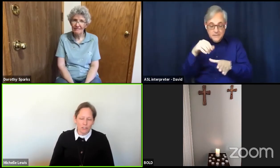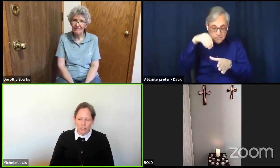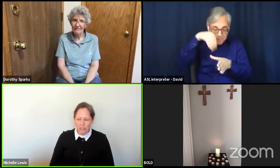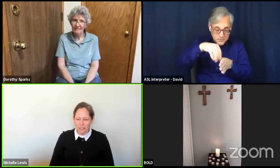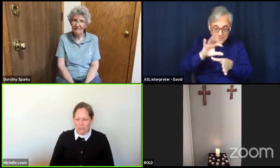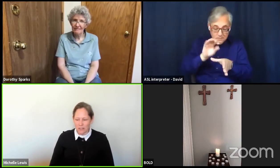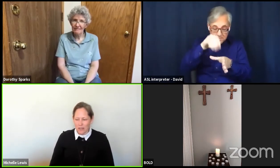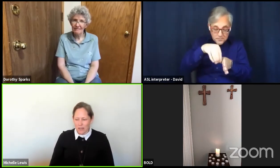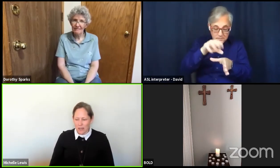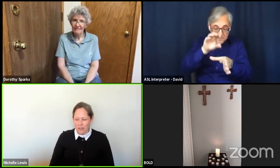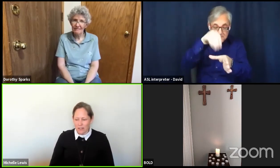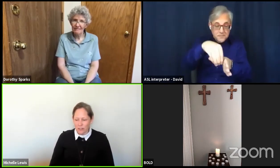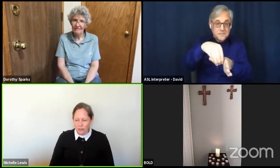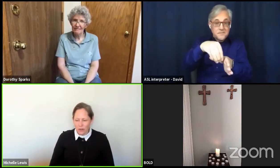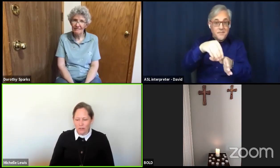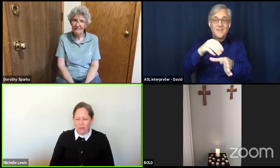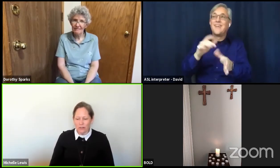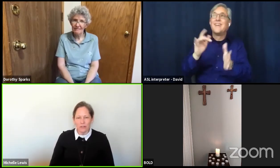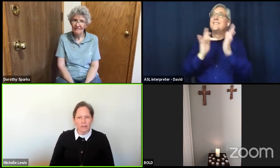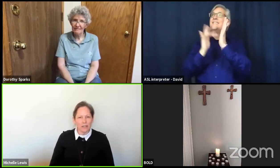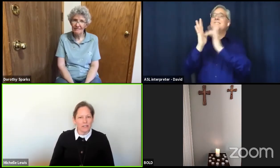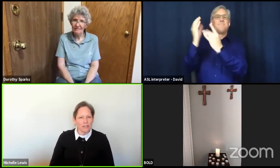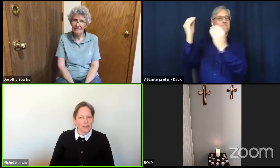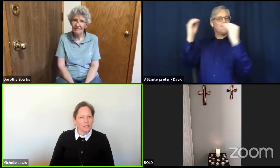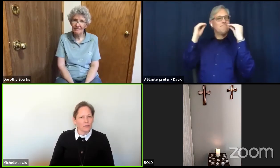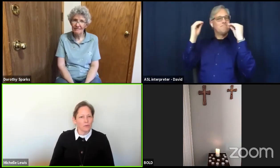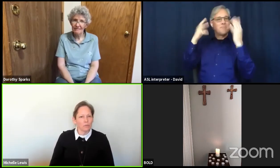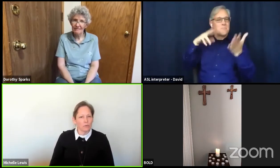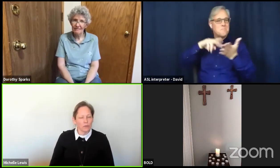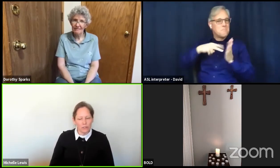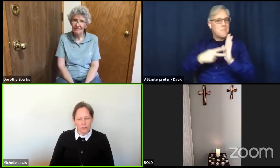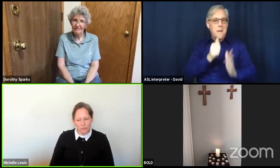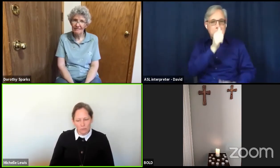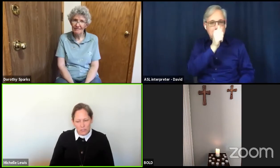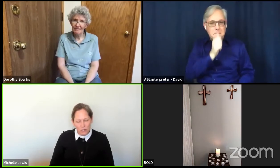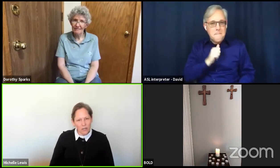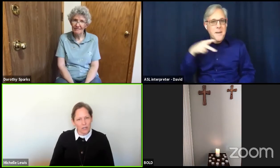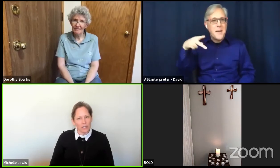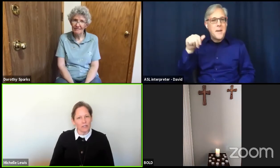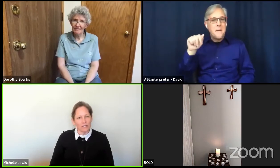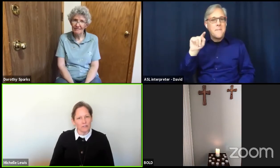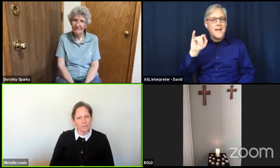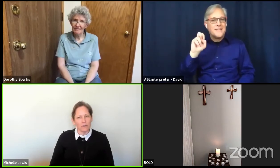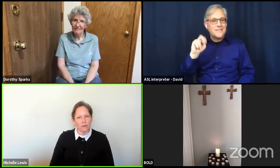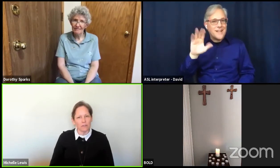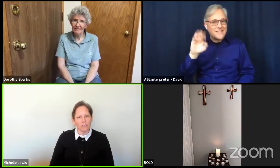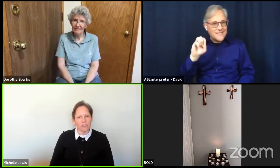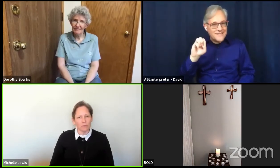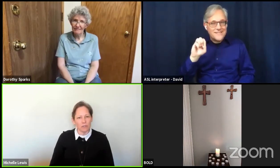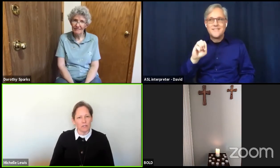and struggle that it takes to emerge from dark and difficult experiences.